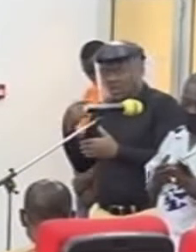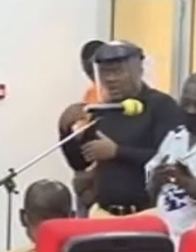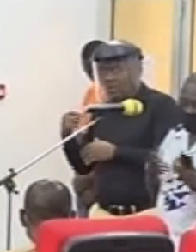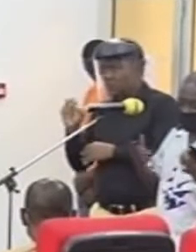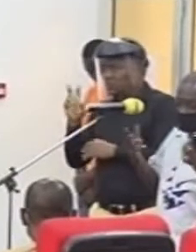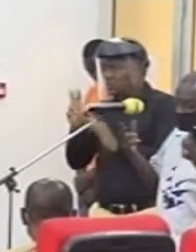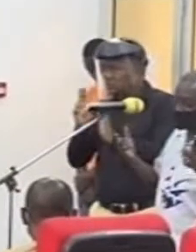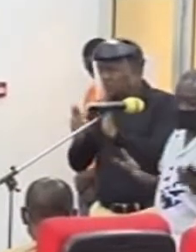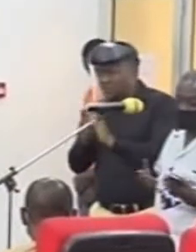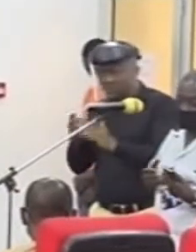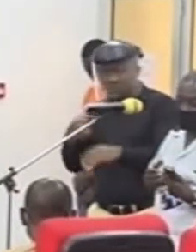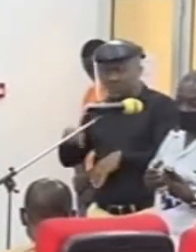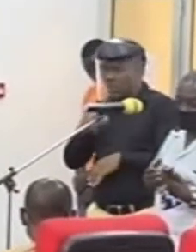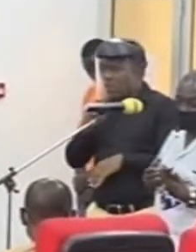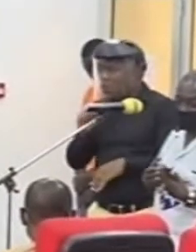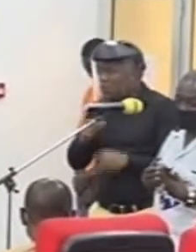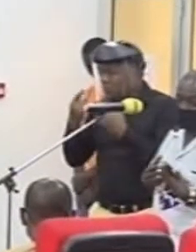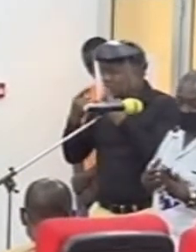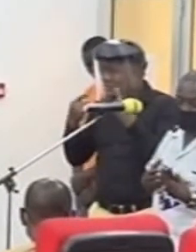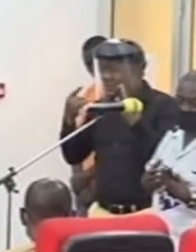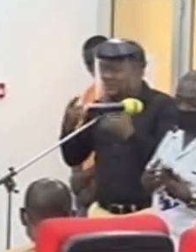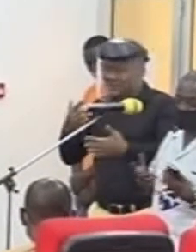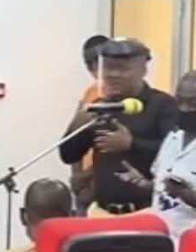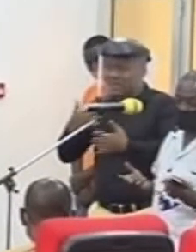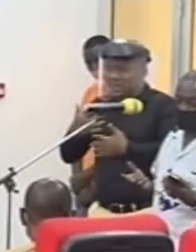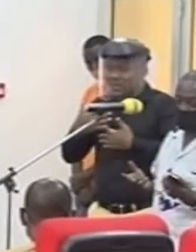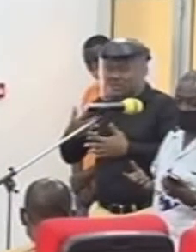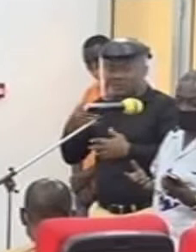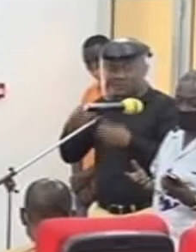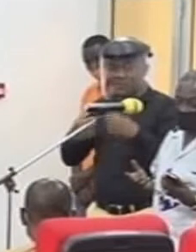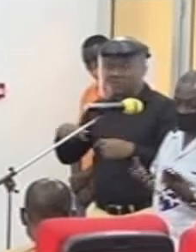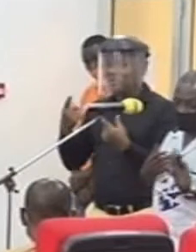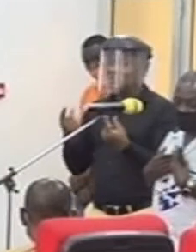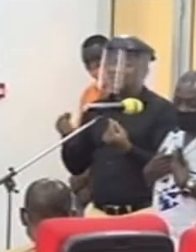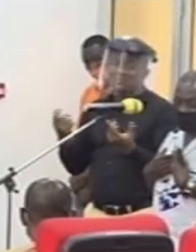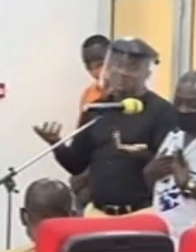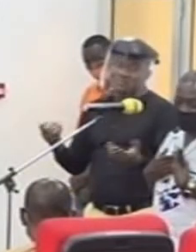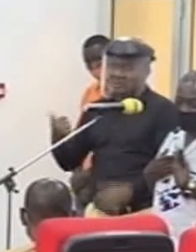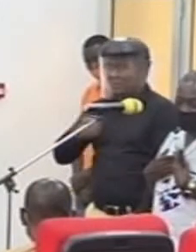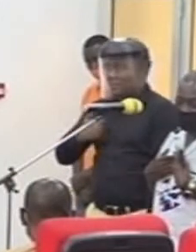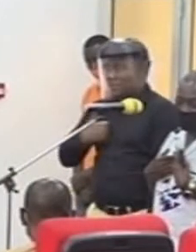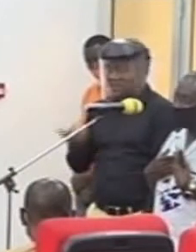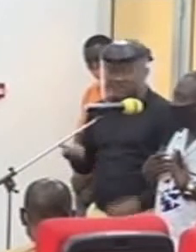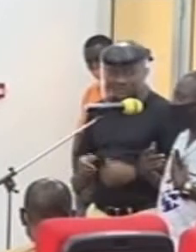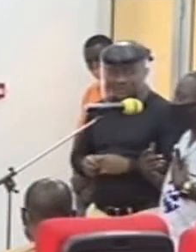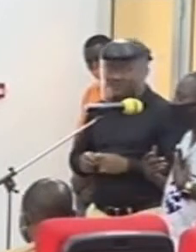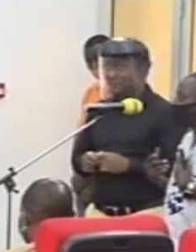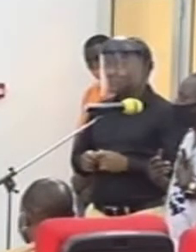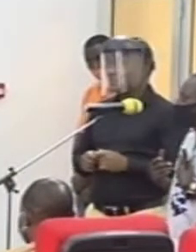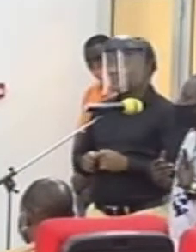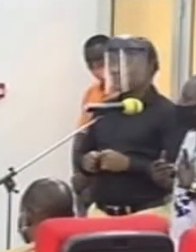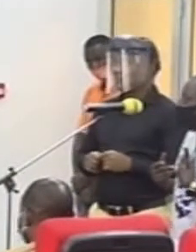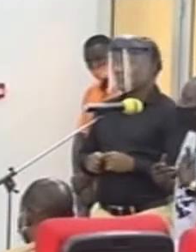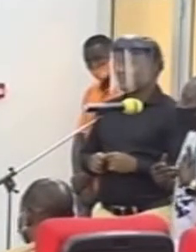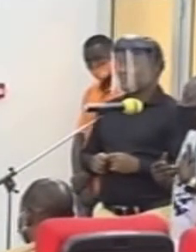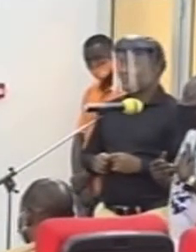But some of us who are a little bit aged, it's a bit of a problem. So what must we do? A case in point is myself. What would the guidelines